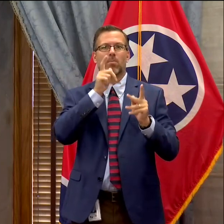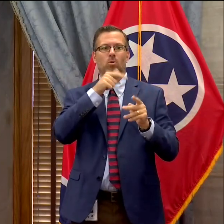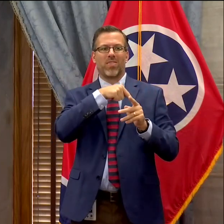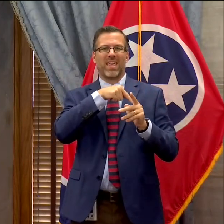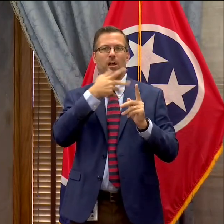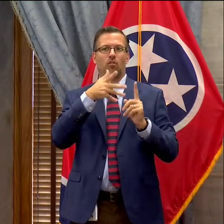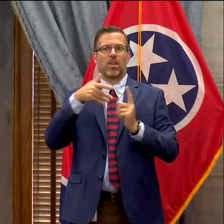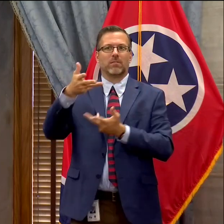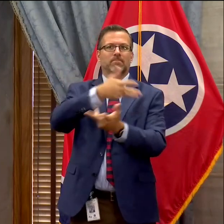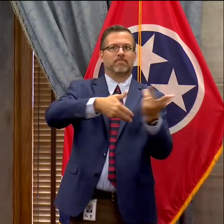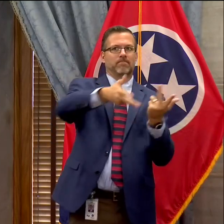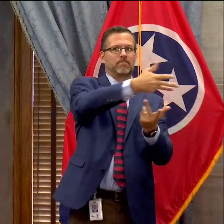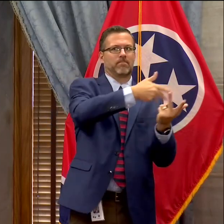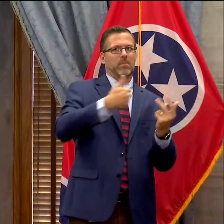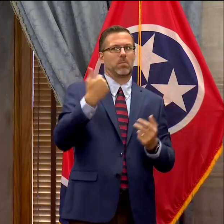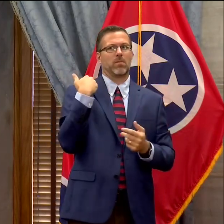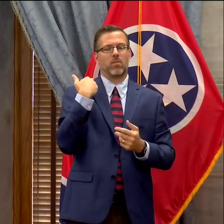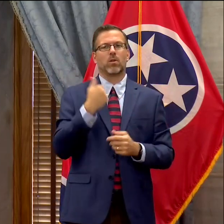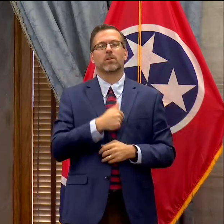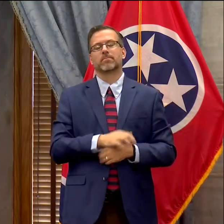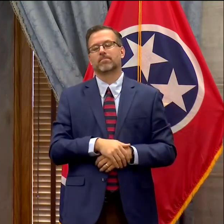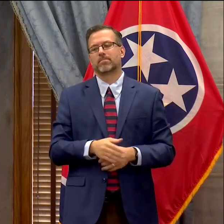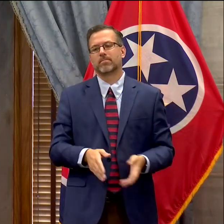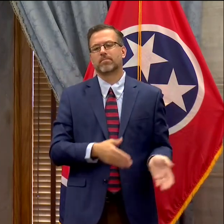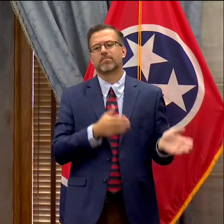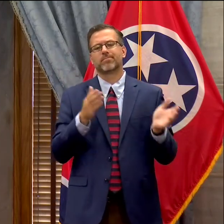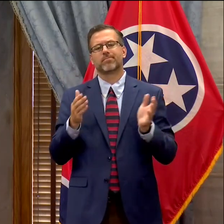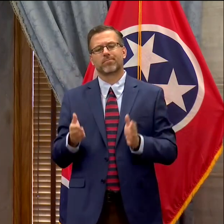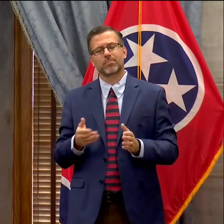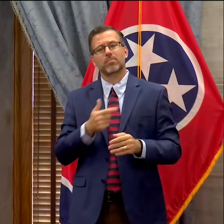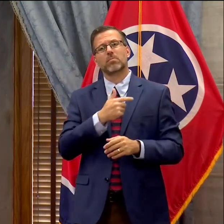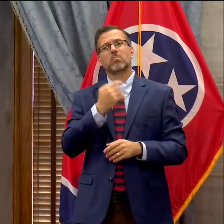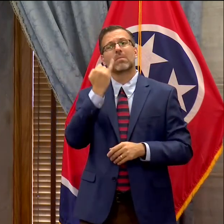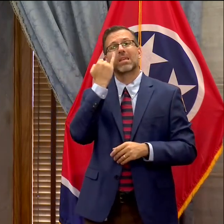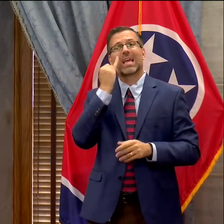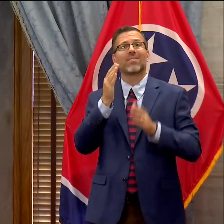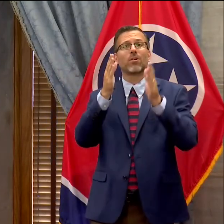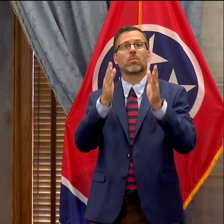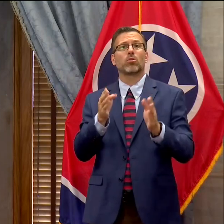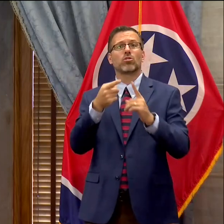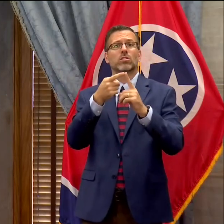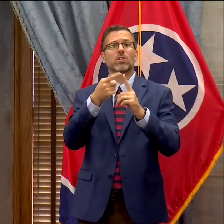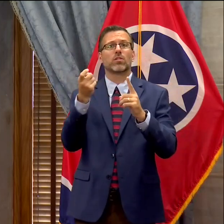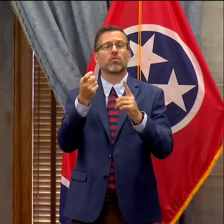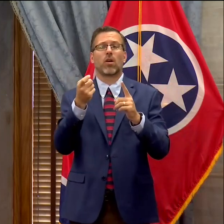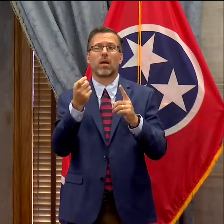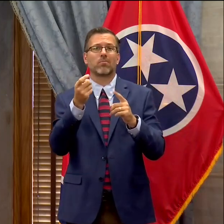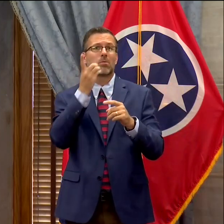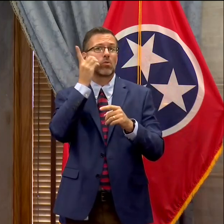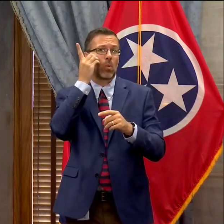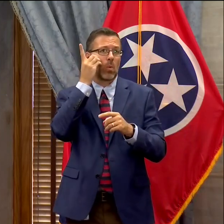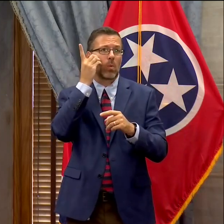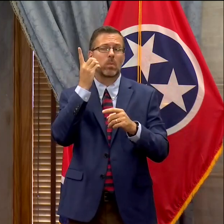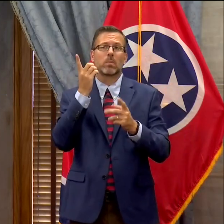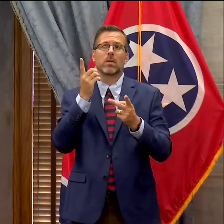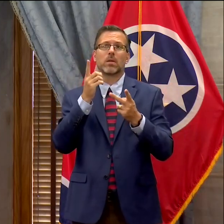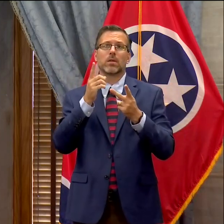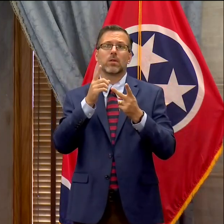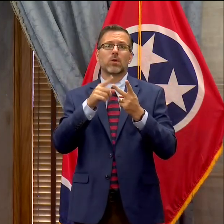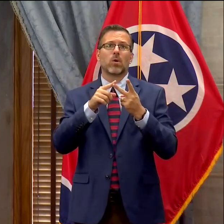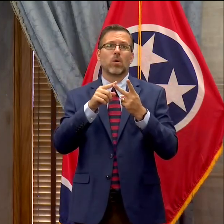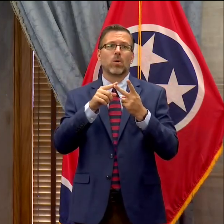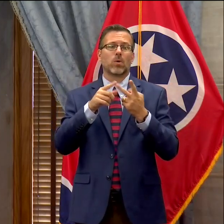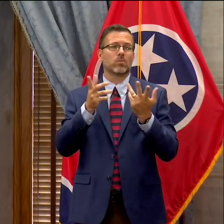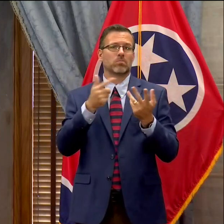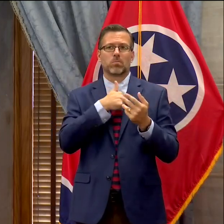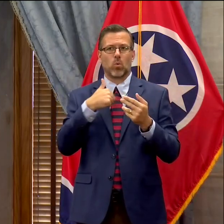surveillance testing to targeted populations on campus, such as anyone from a specific residence hall or group. Our safety